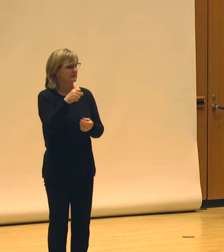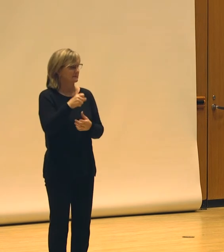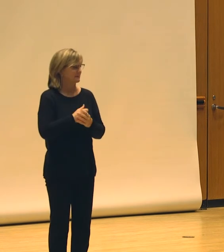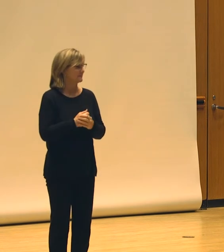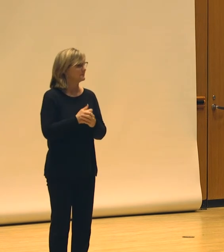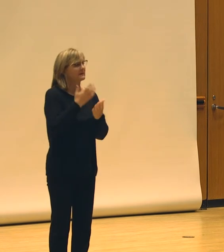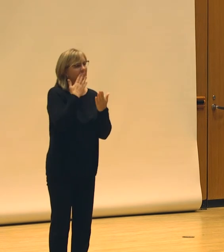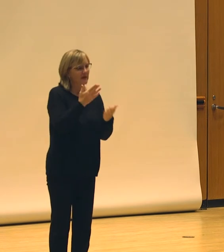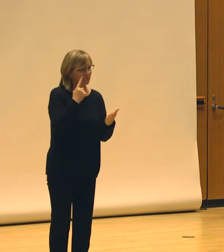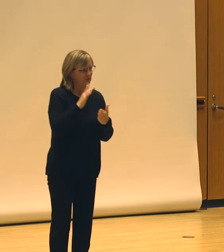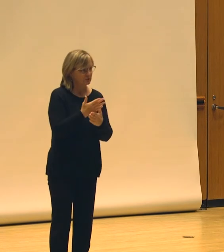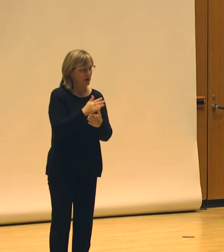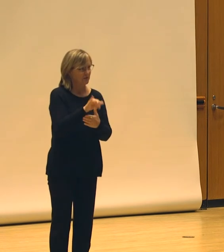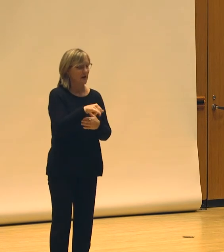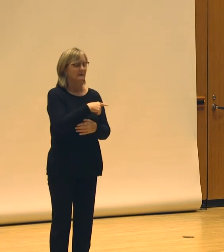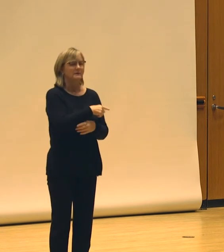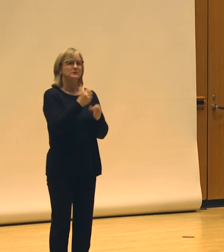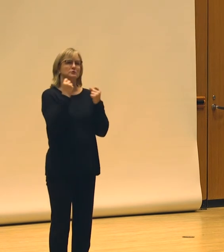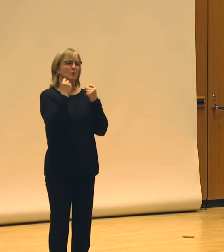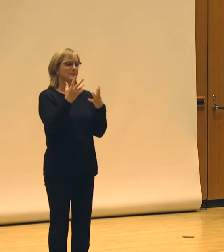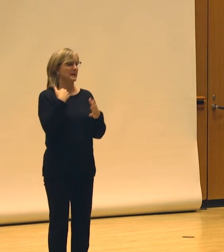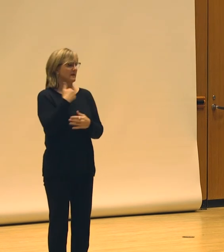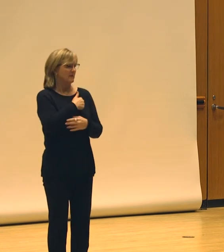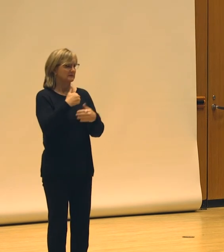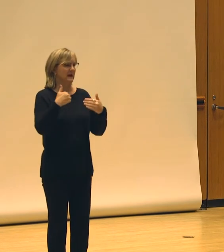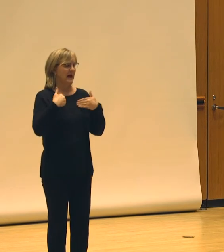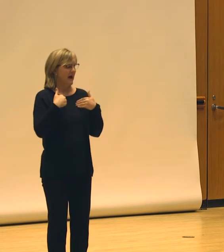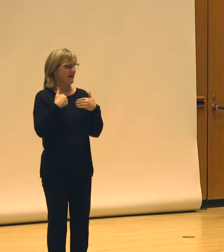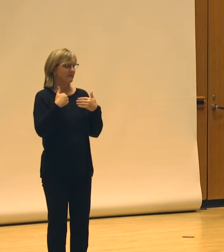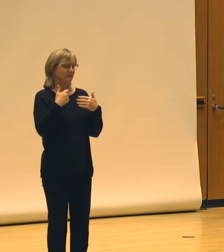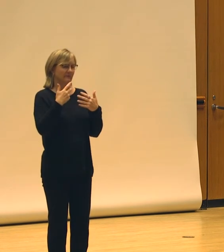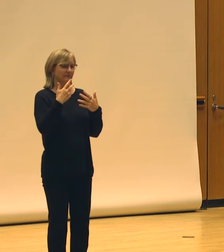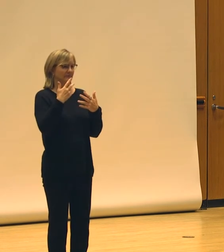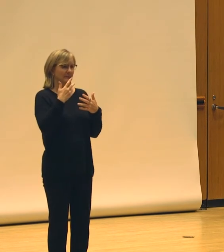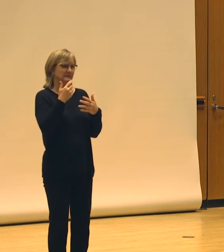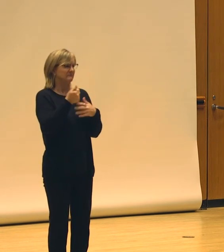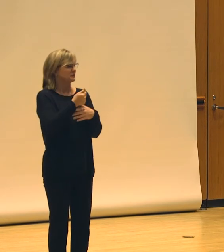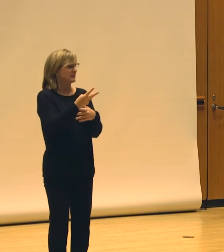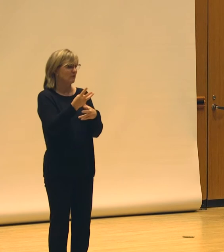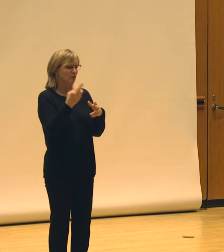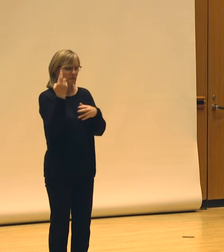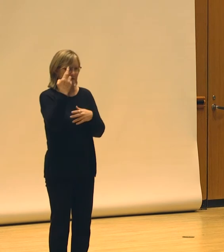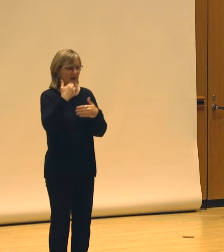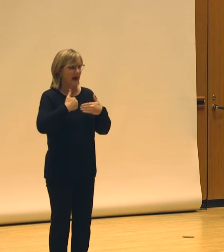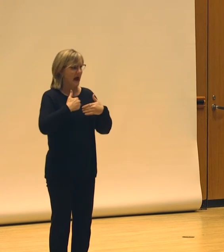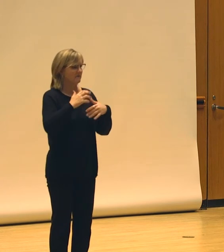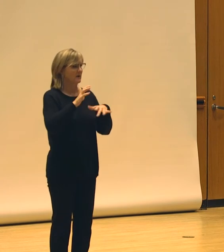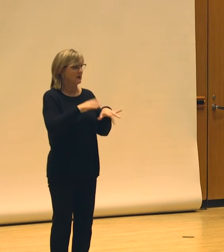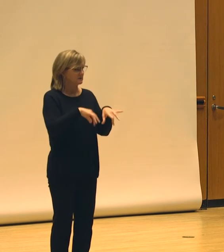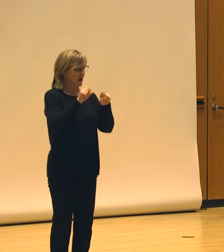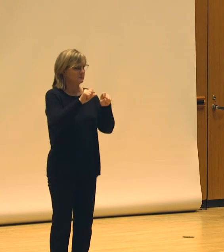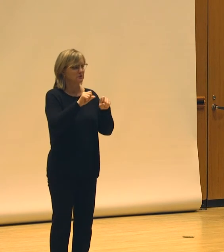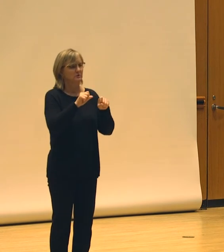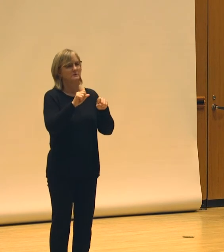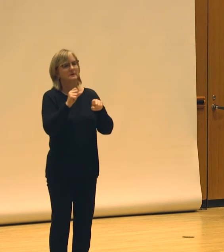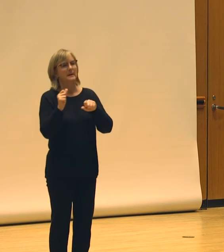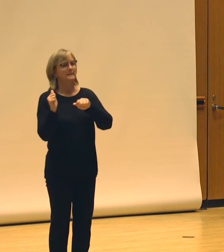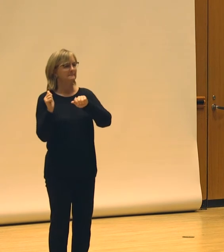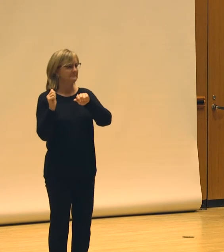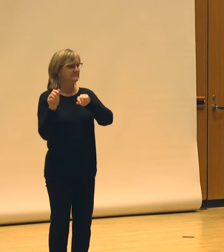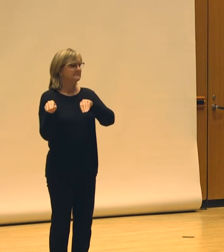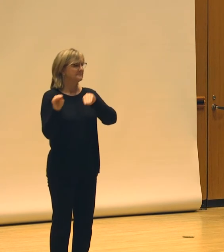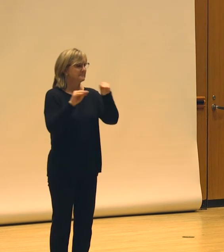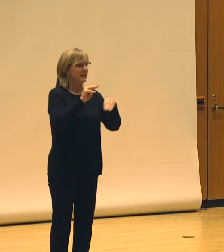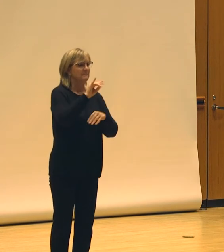And thank you for sharing that. And you know, there's so many of us who have for a number of reasons, adoption, immigration, migration, slavery,